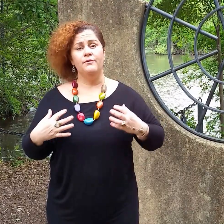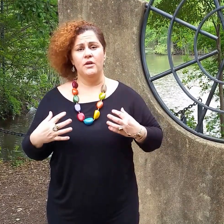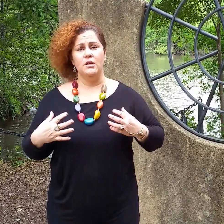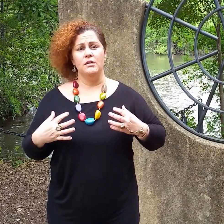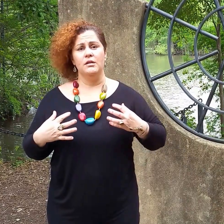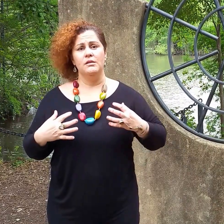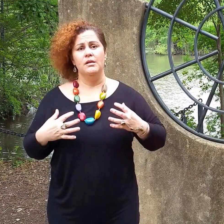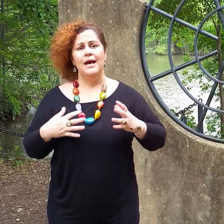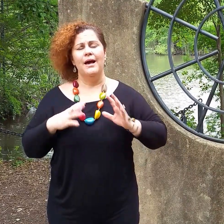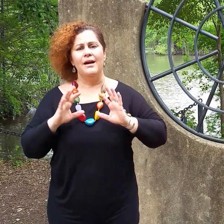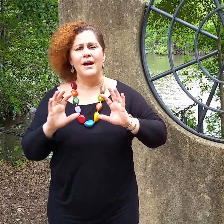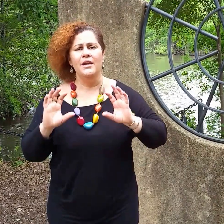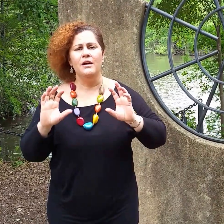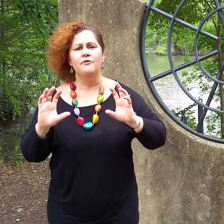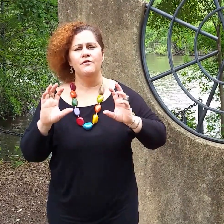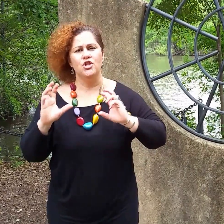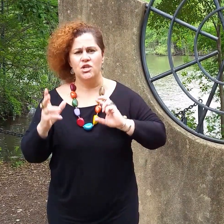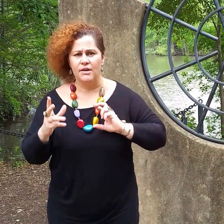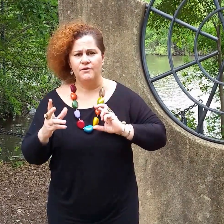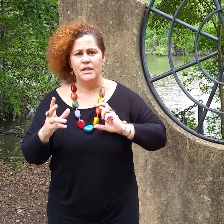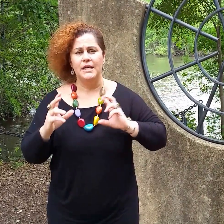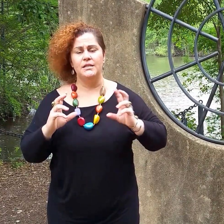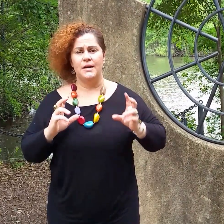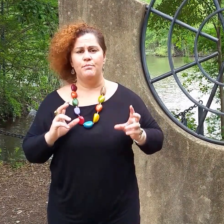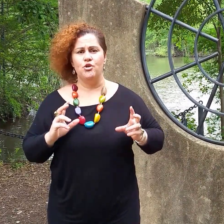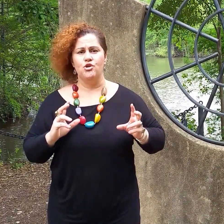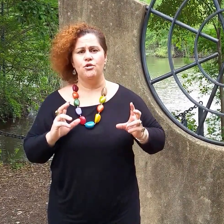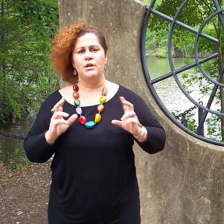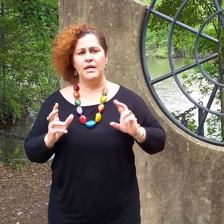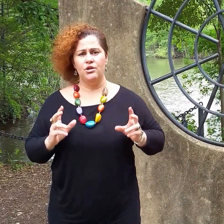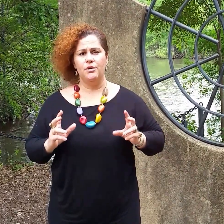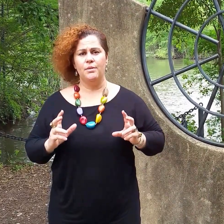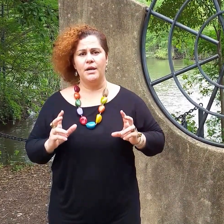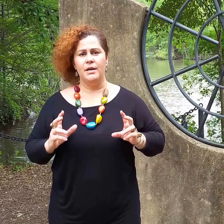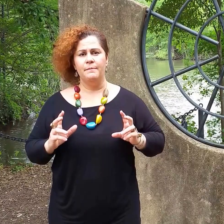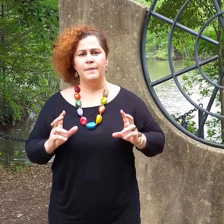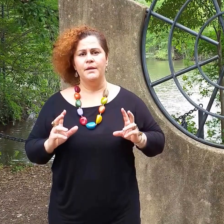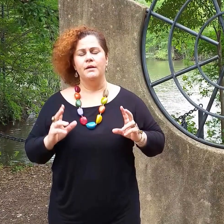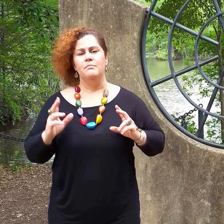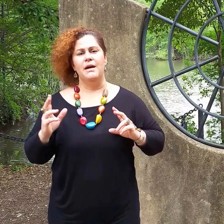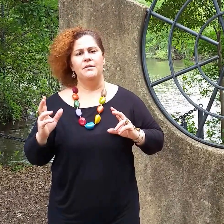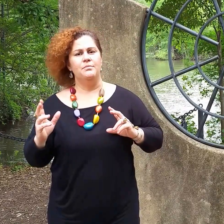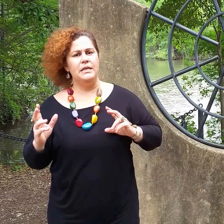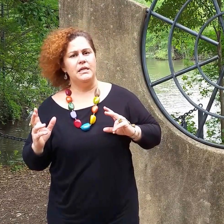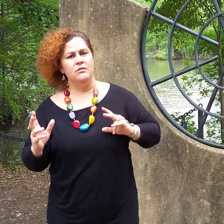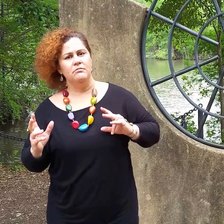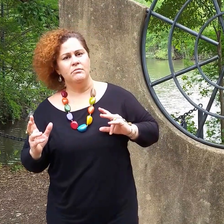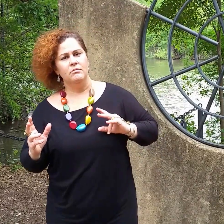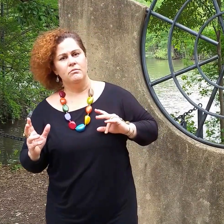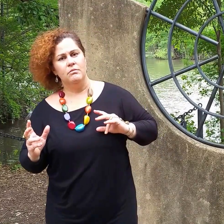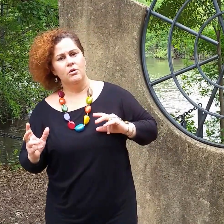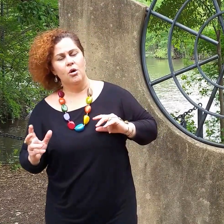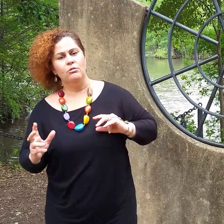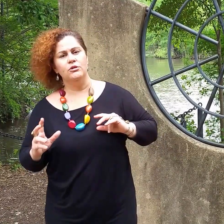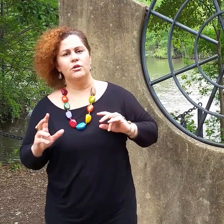feel a kind of shift in temperature in your body. Might be colder,